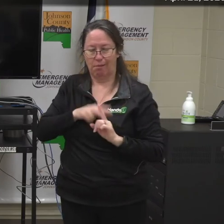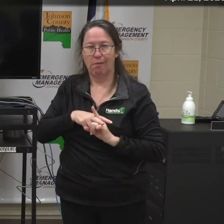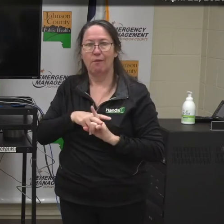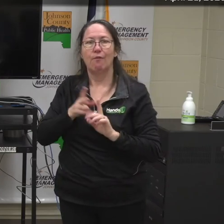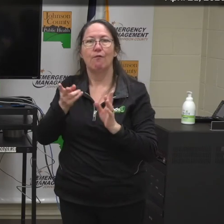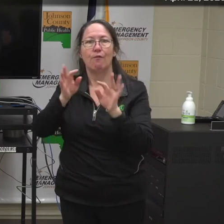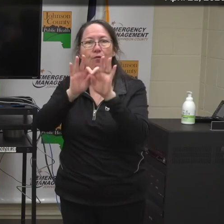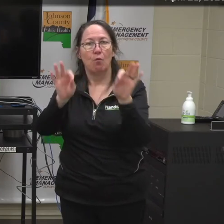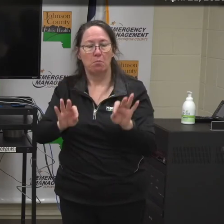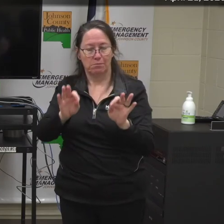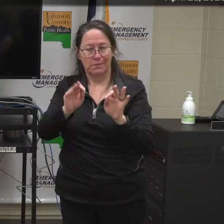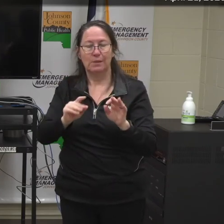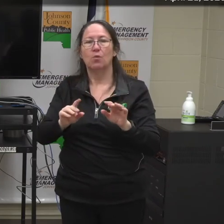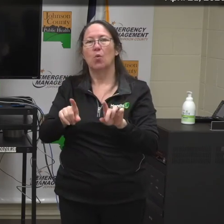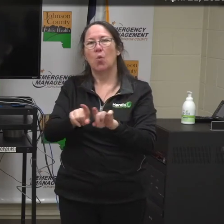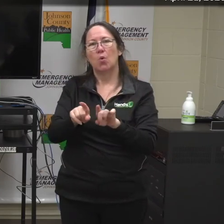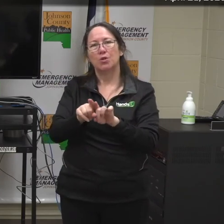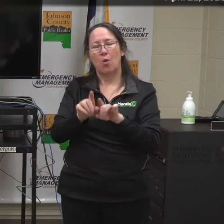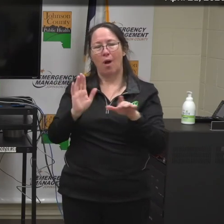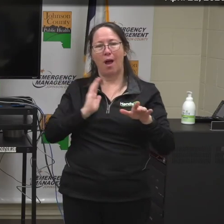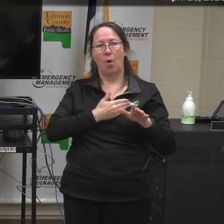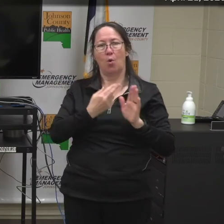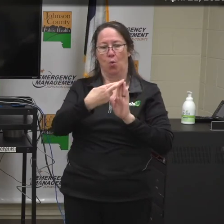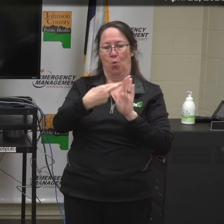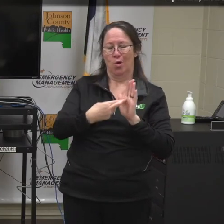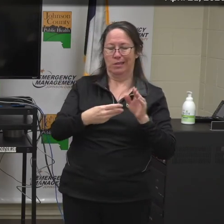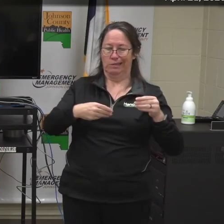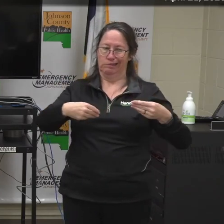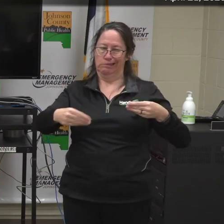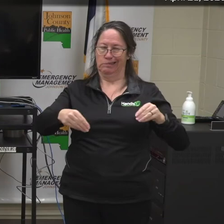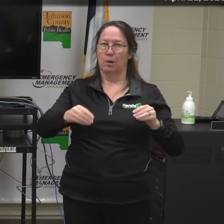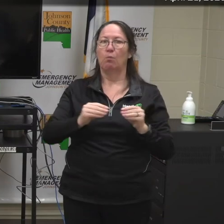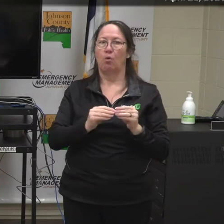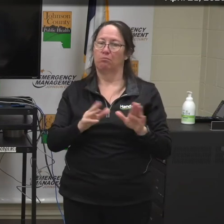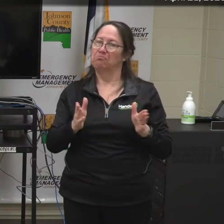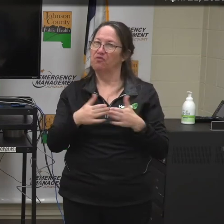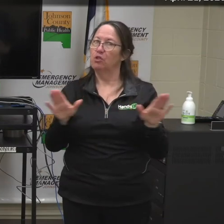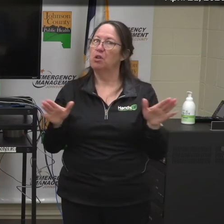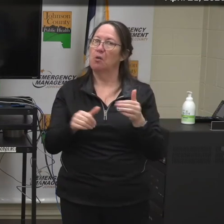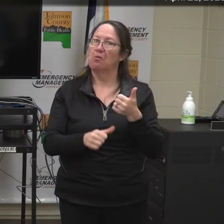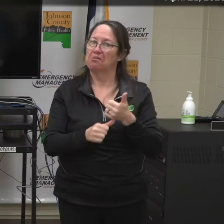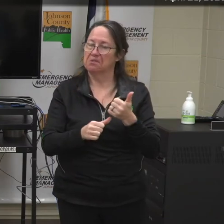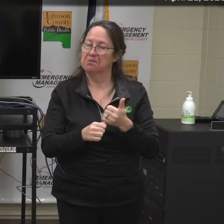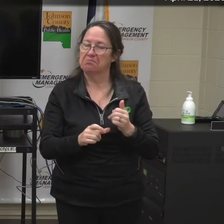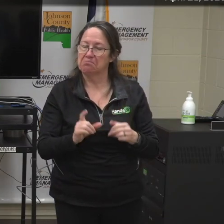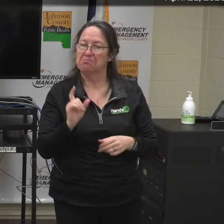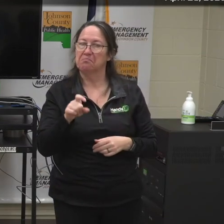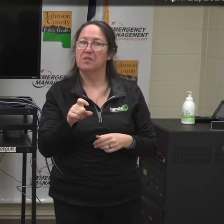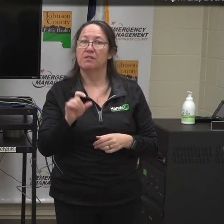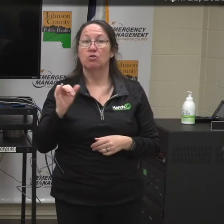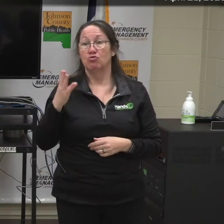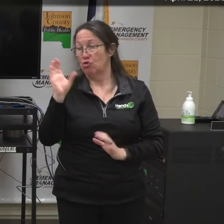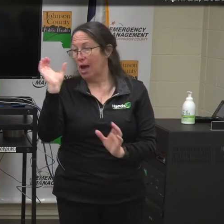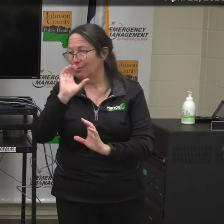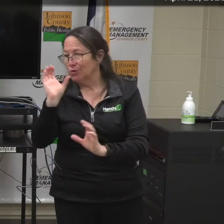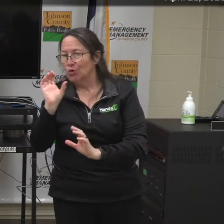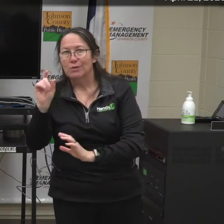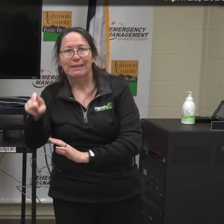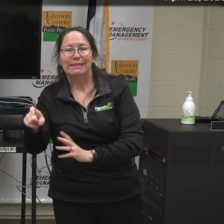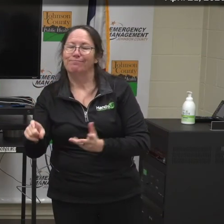And we've also loosened some of our guidelines with regard to, for general assistance regarding the need for job searches.